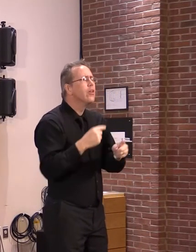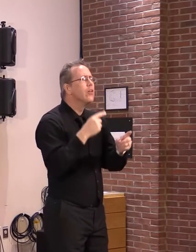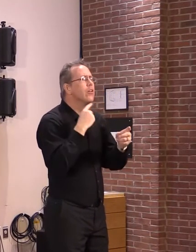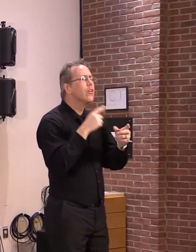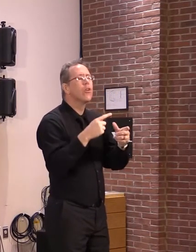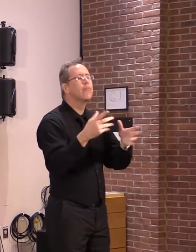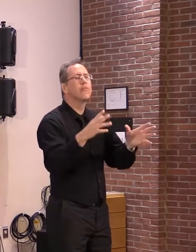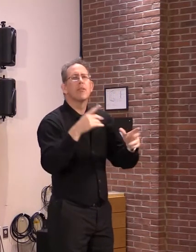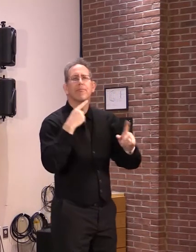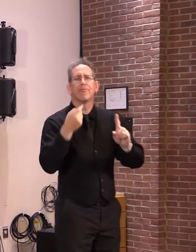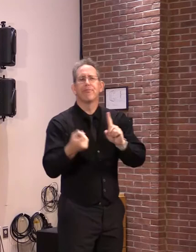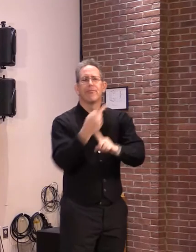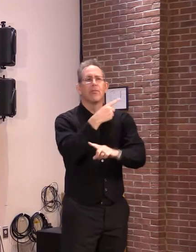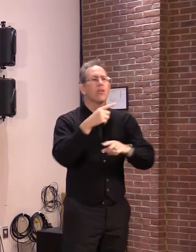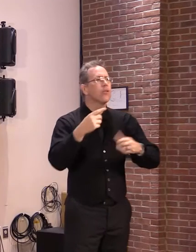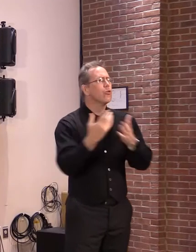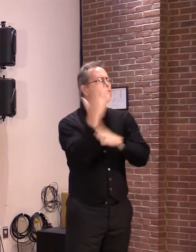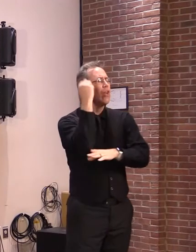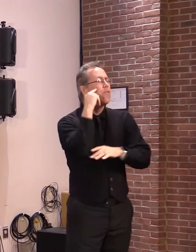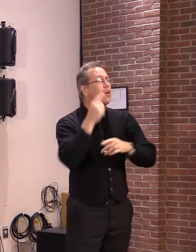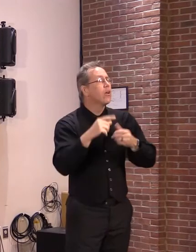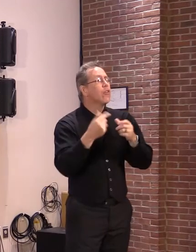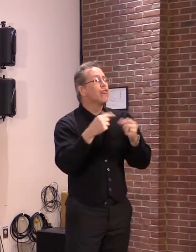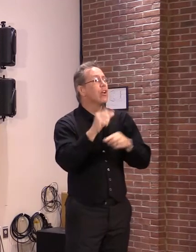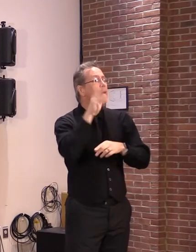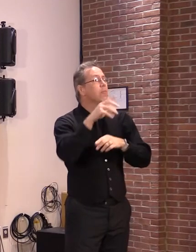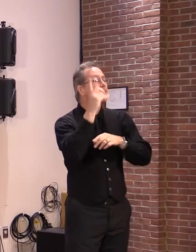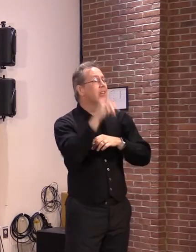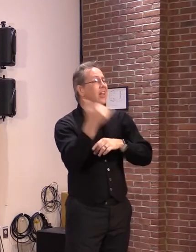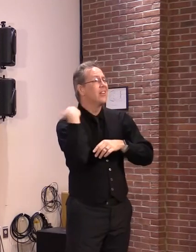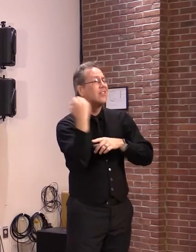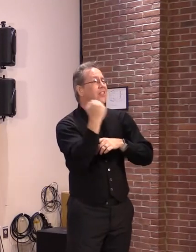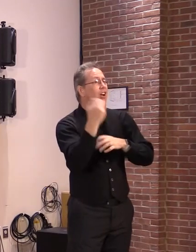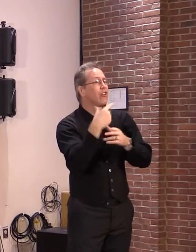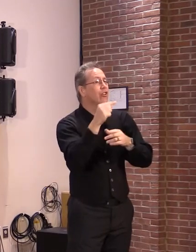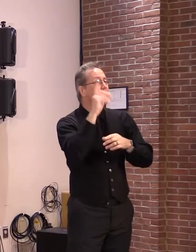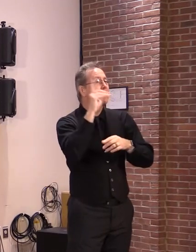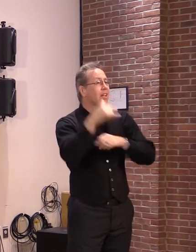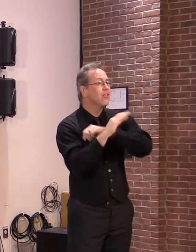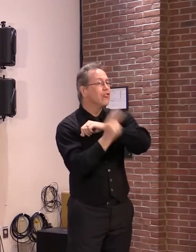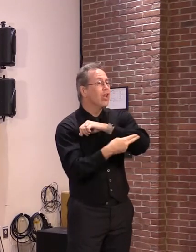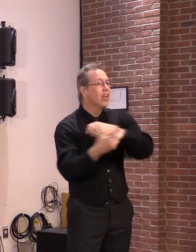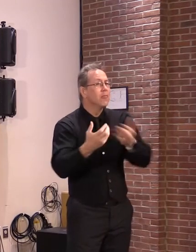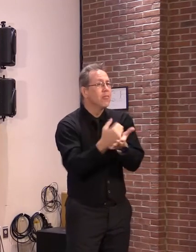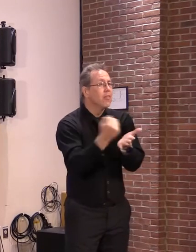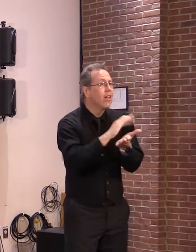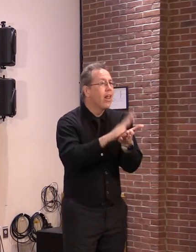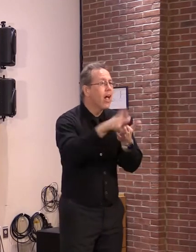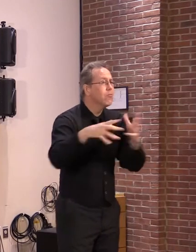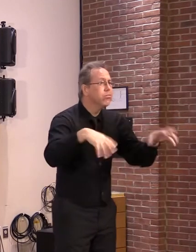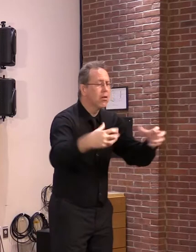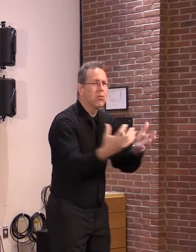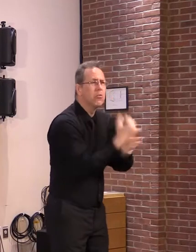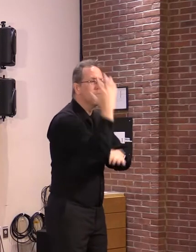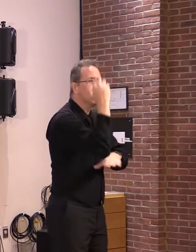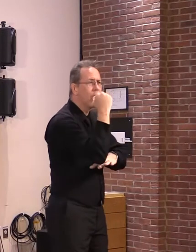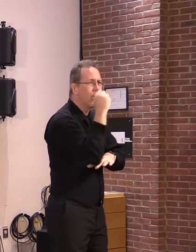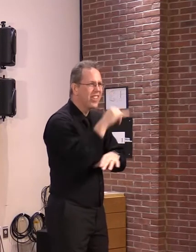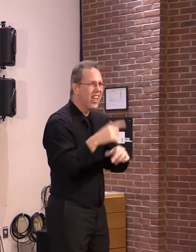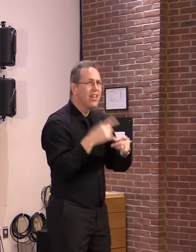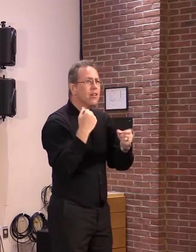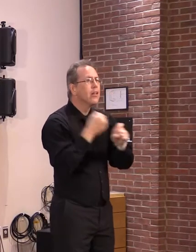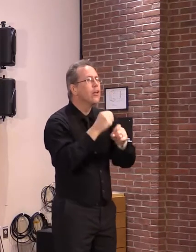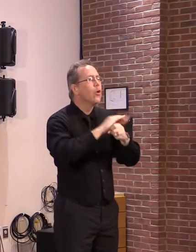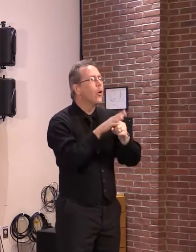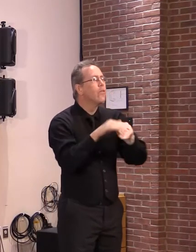And also, one of the theories that has been written about nationally is the pandemic has caused more littering. I